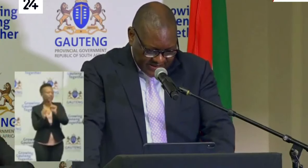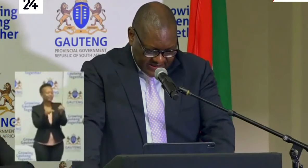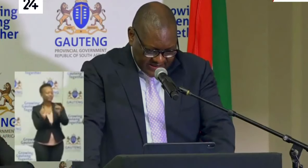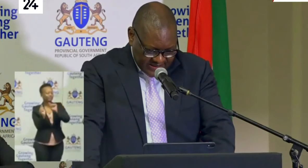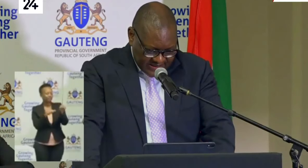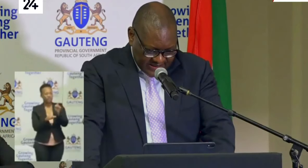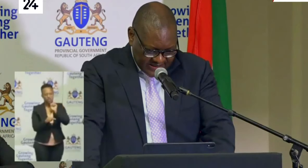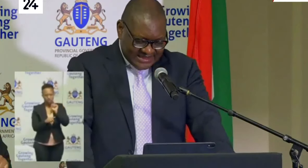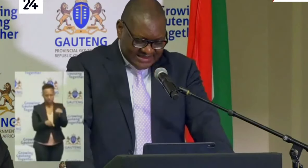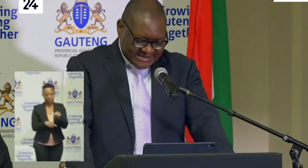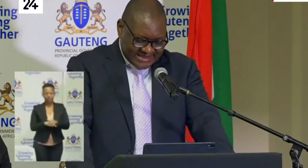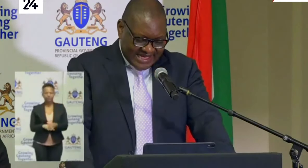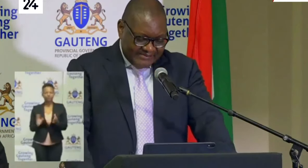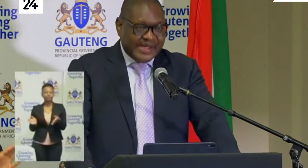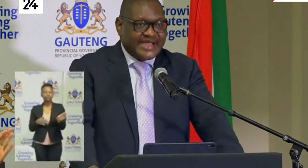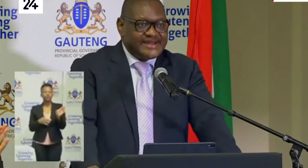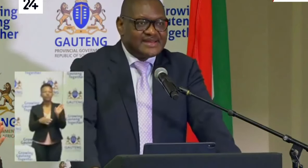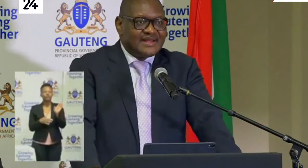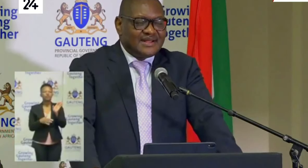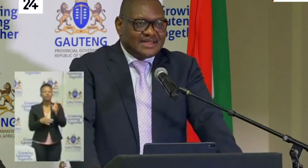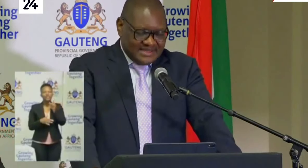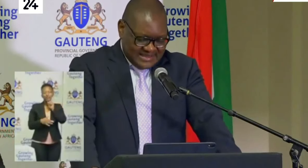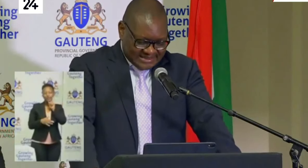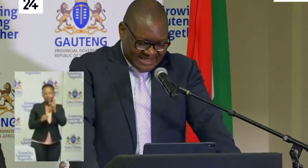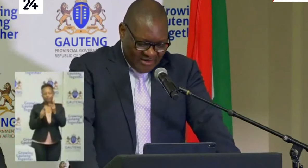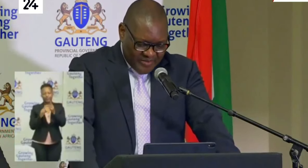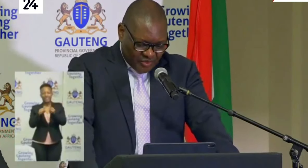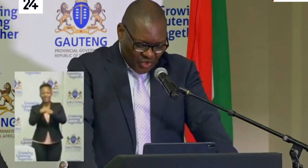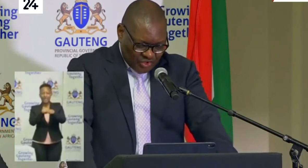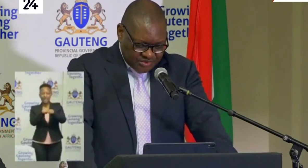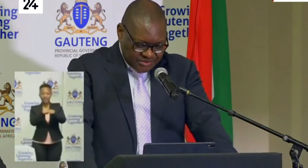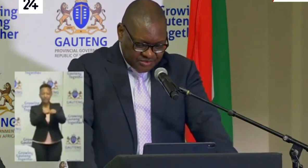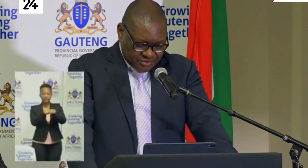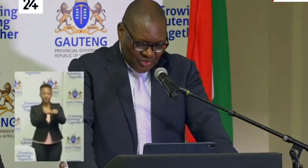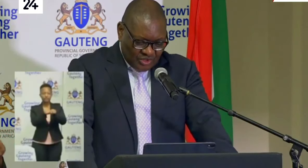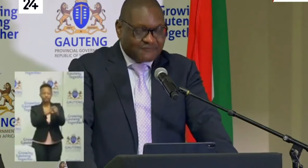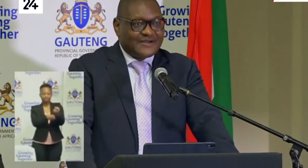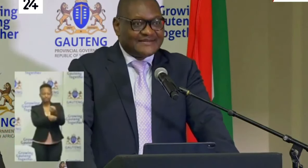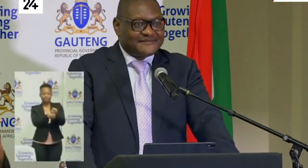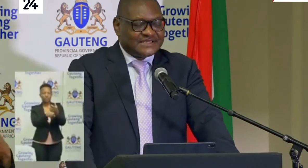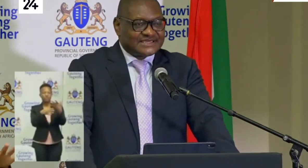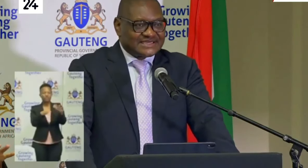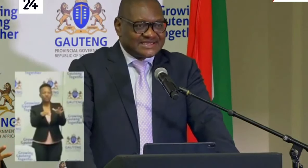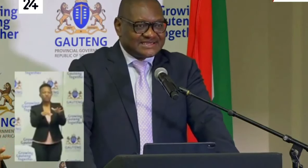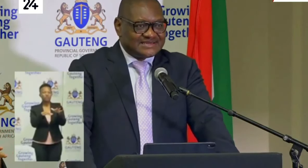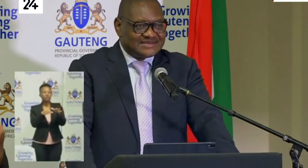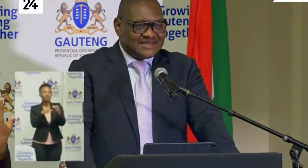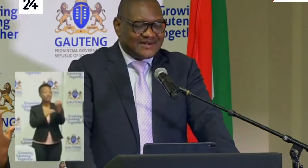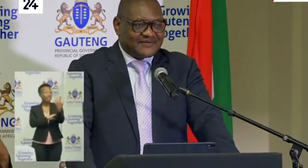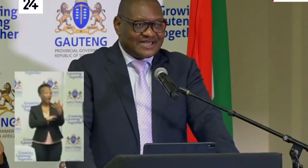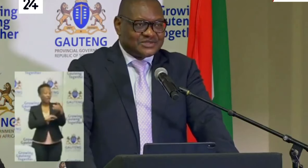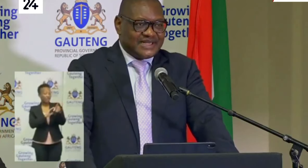The screening and testing campaign has now been rolled. All five districts